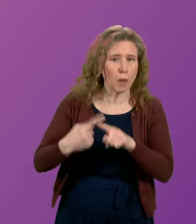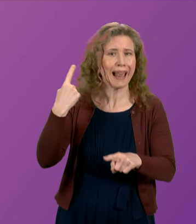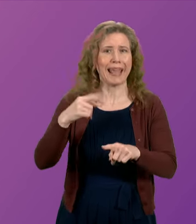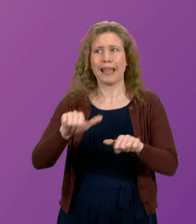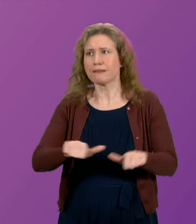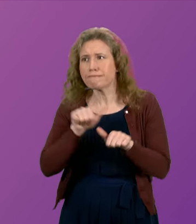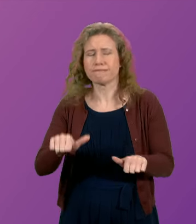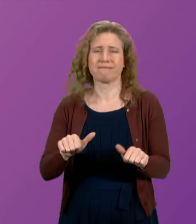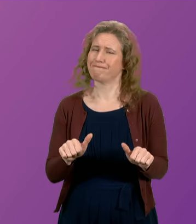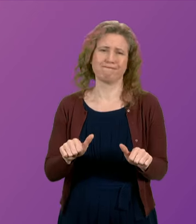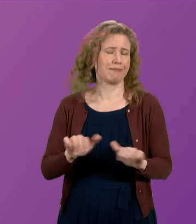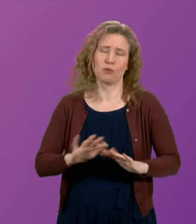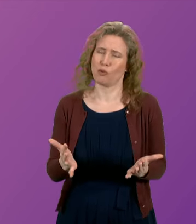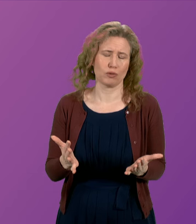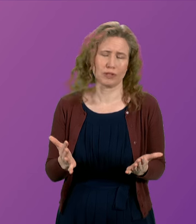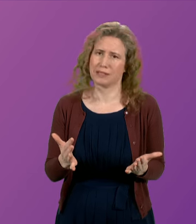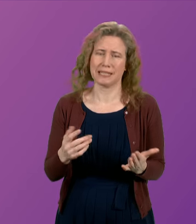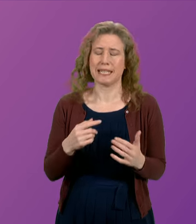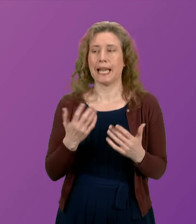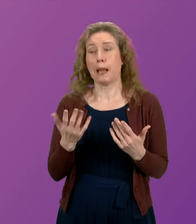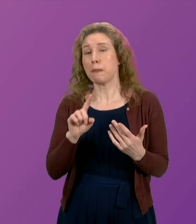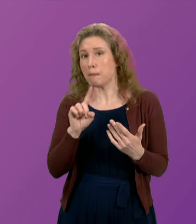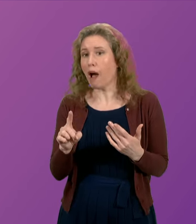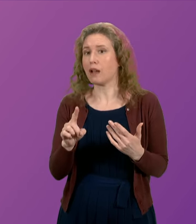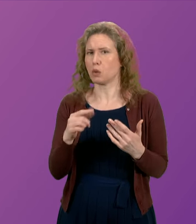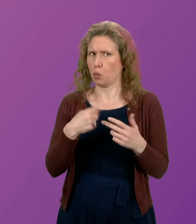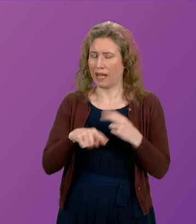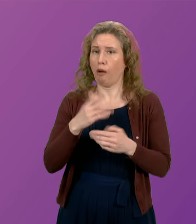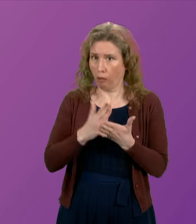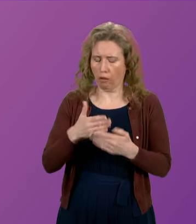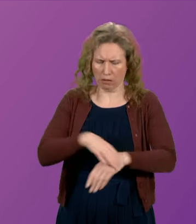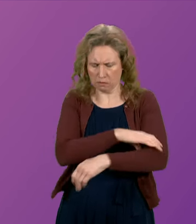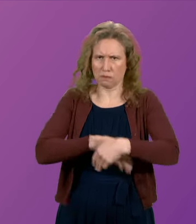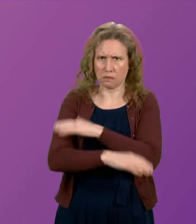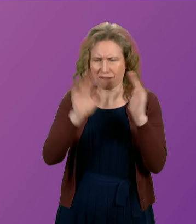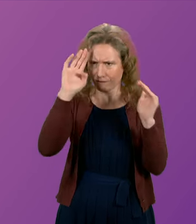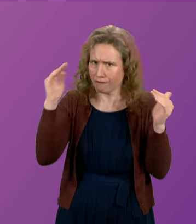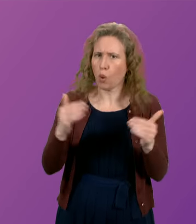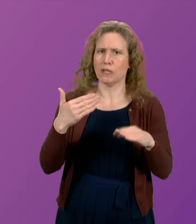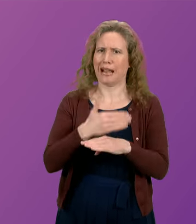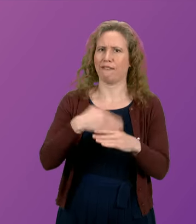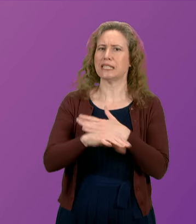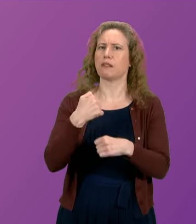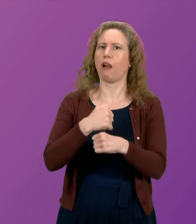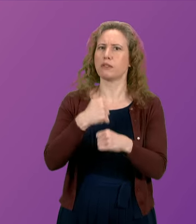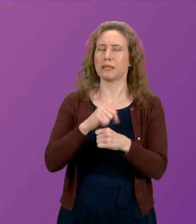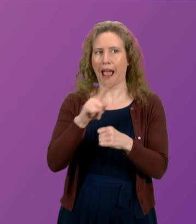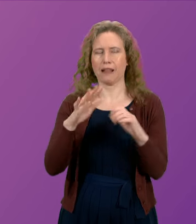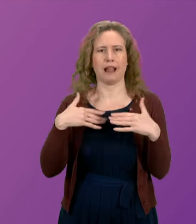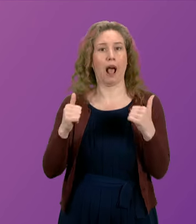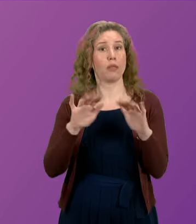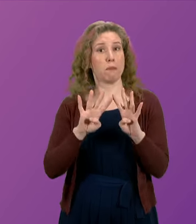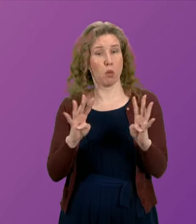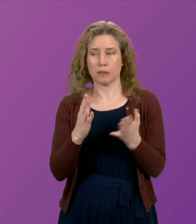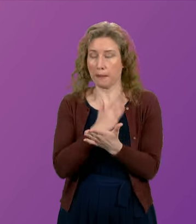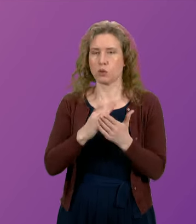as they require it, but there is a very focused effort being undertaken within the government, within our health boards, to make